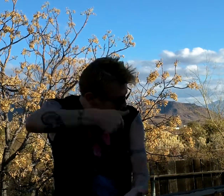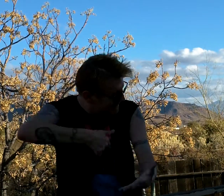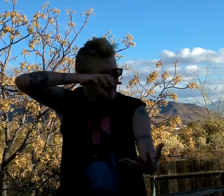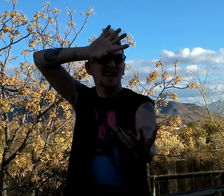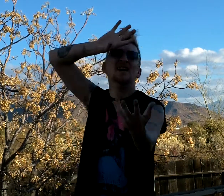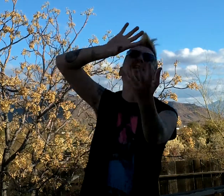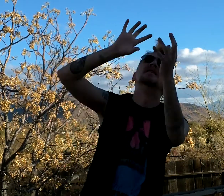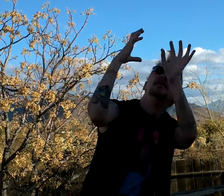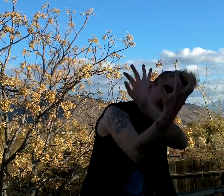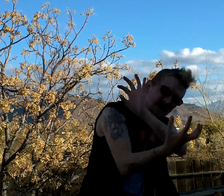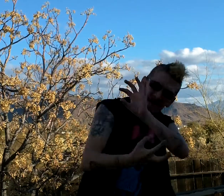me up